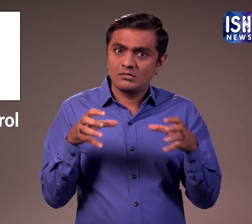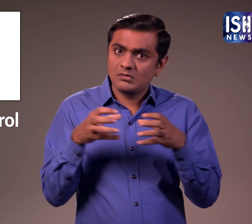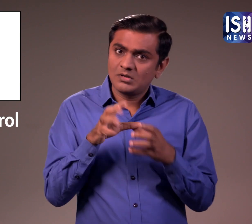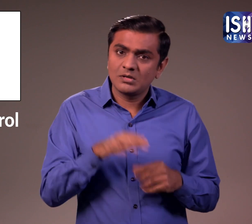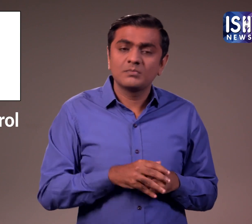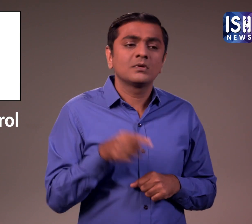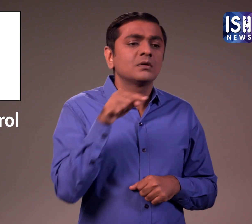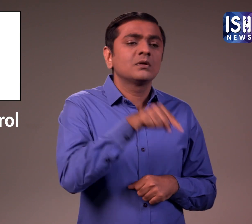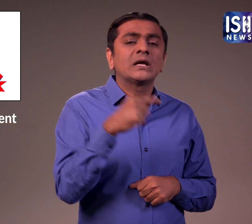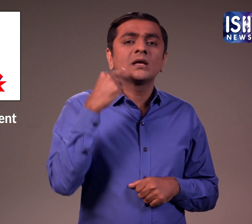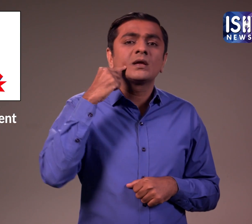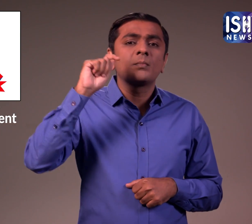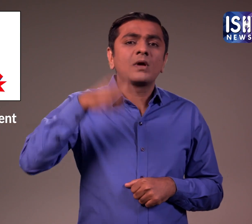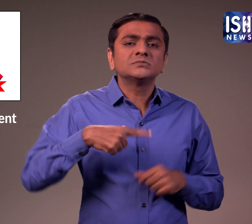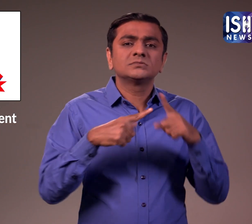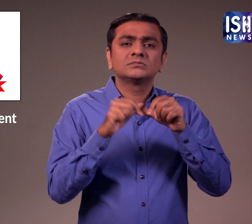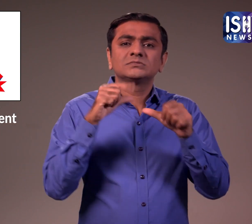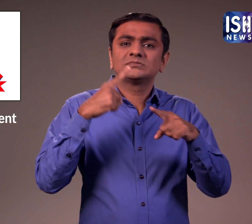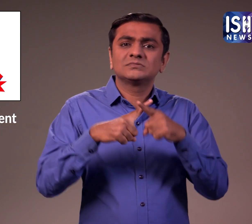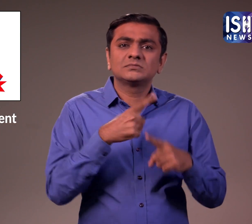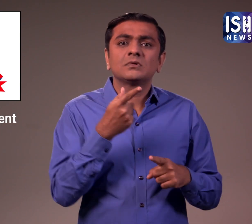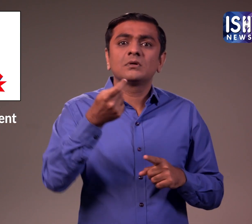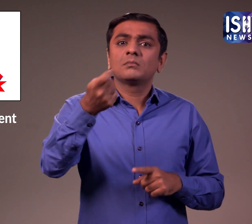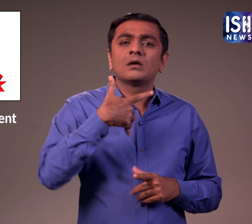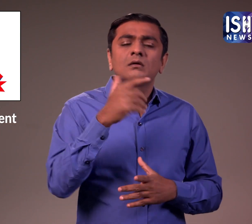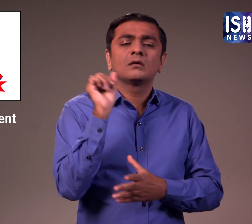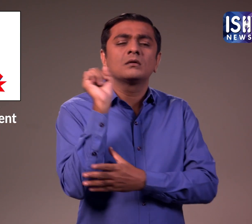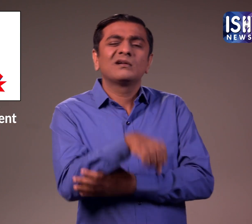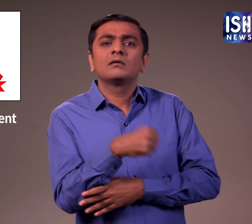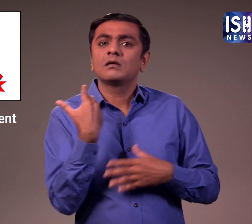While the Income Tax Department works to catch tax evaders.